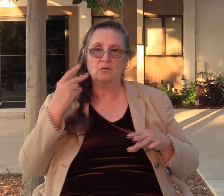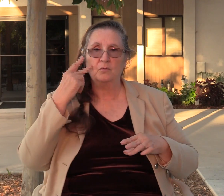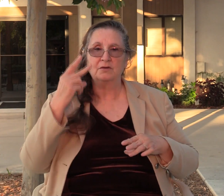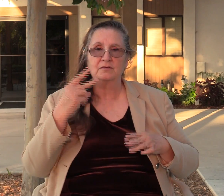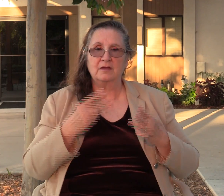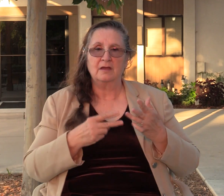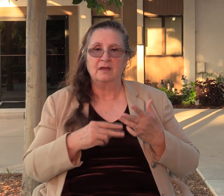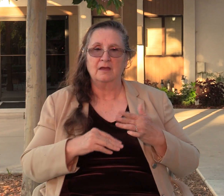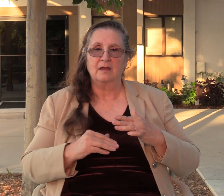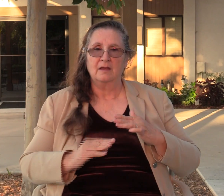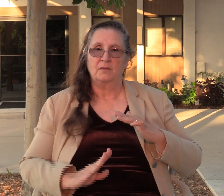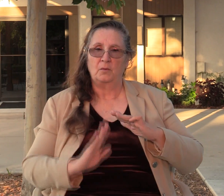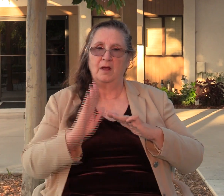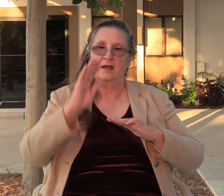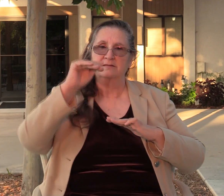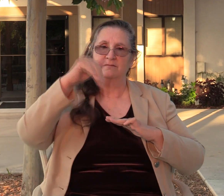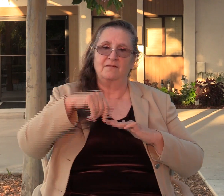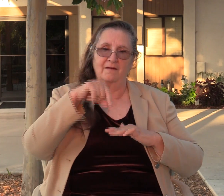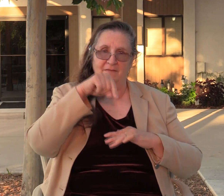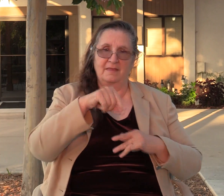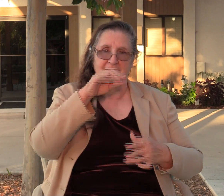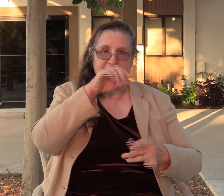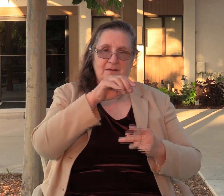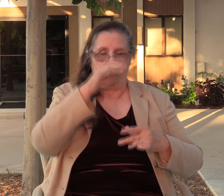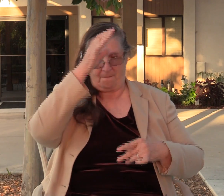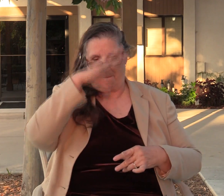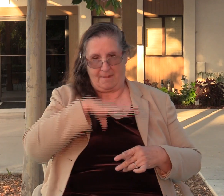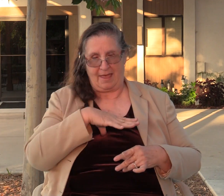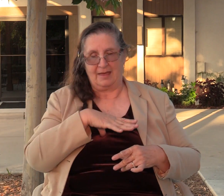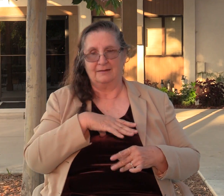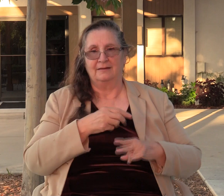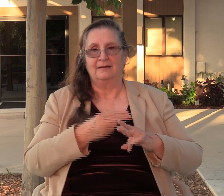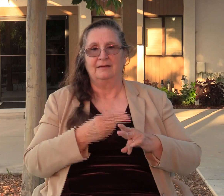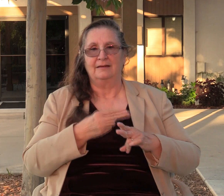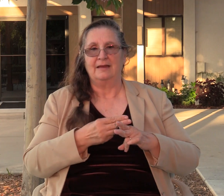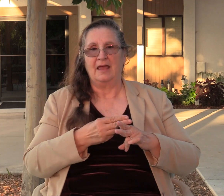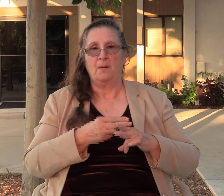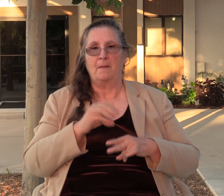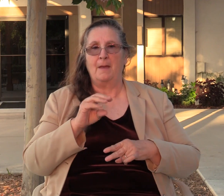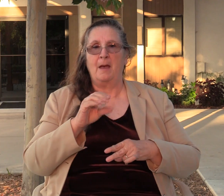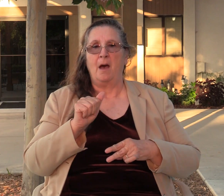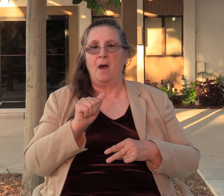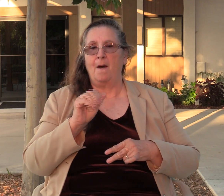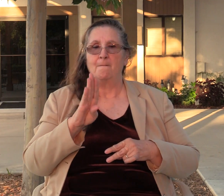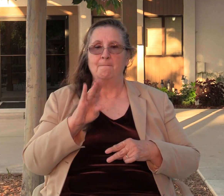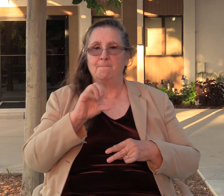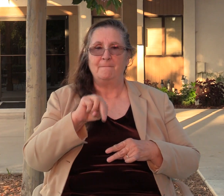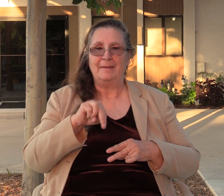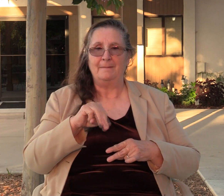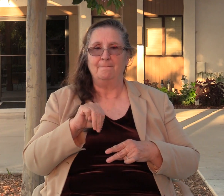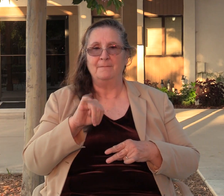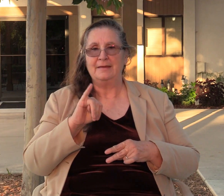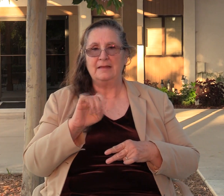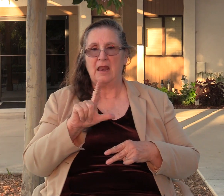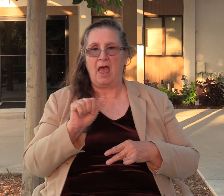fall of this man Abimelech. All right? And so we've got 57 verses to cover. So let's get to it.